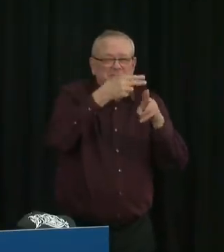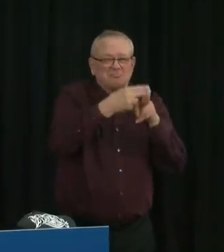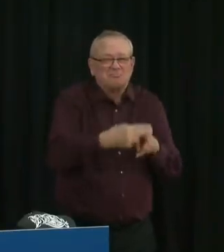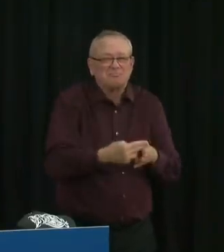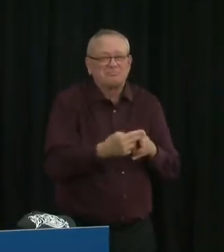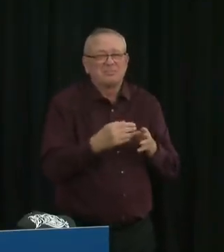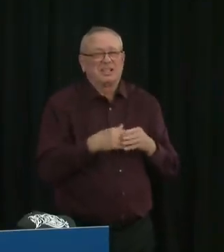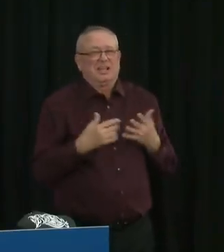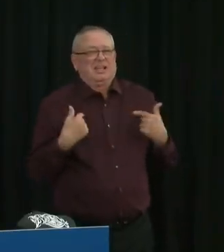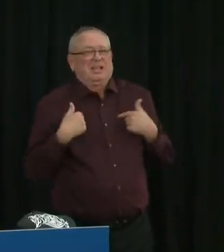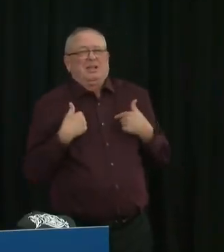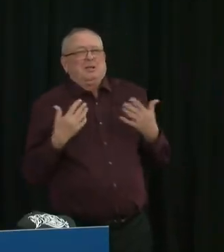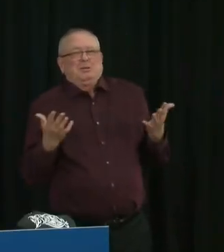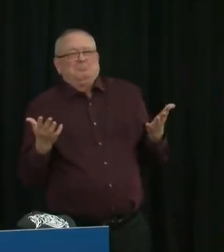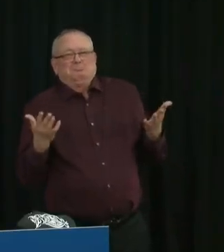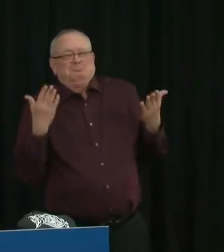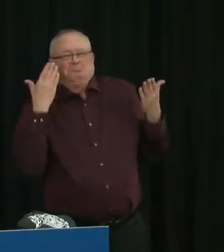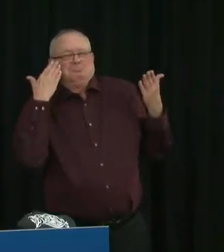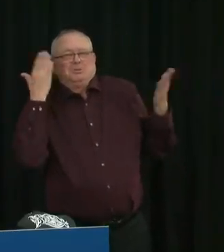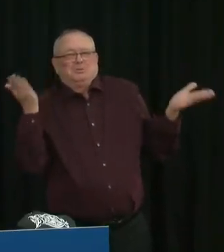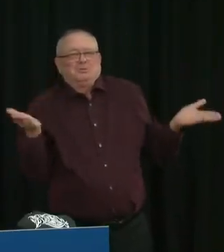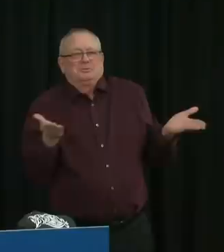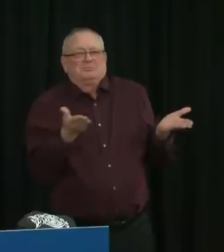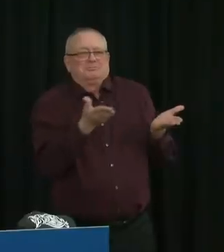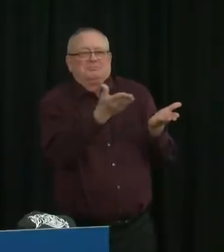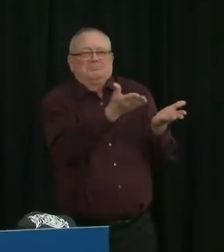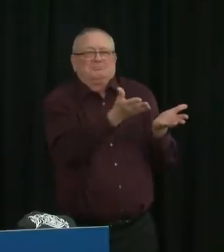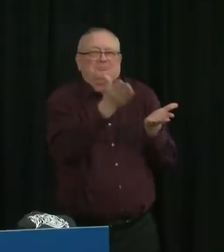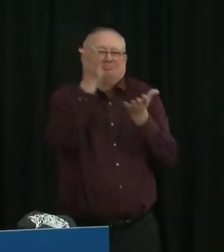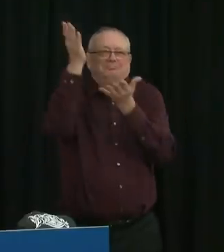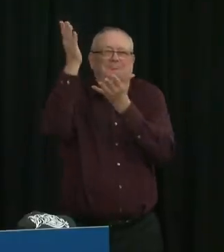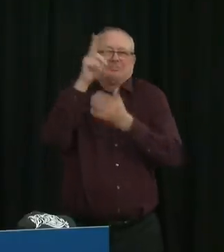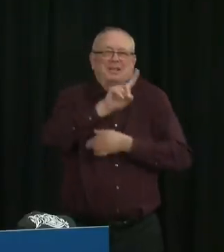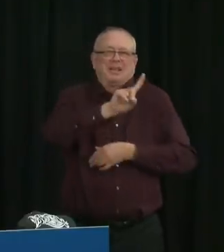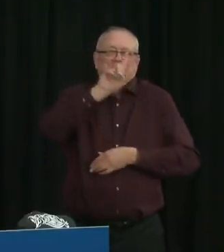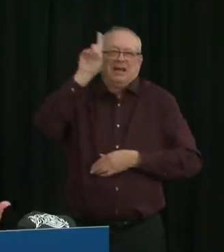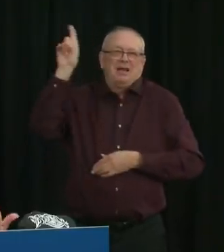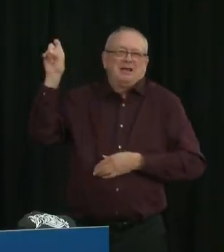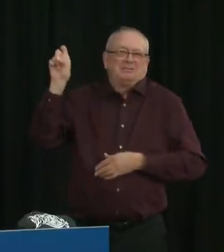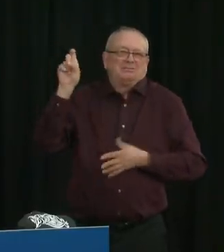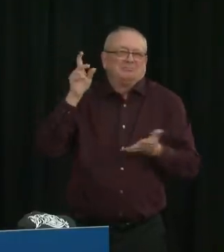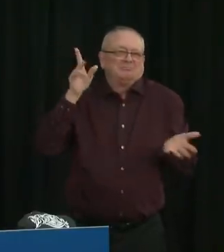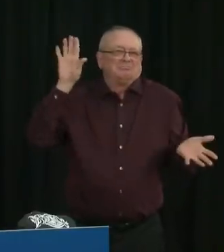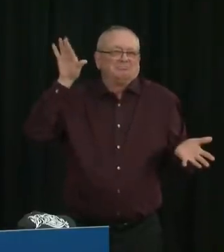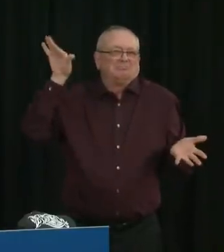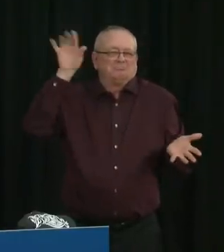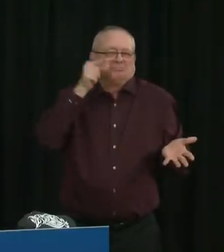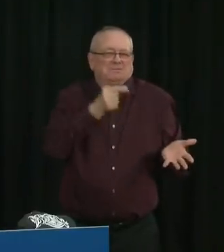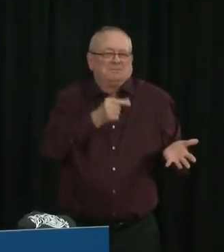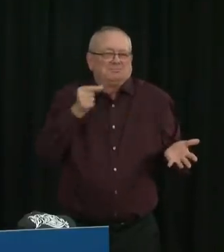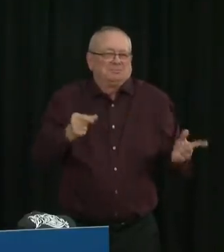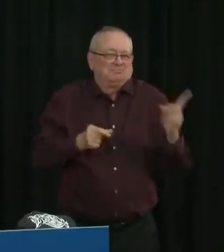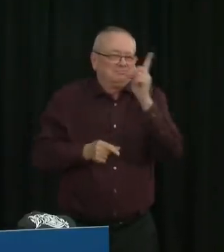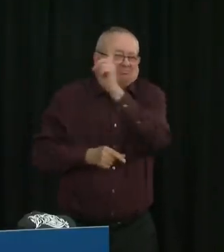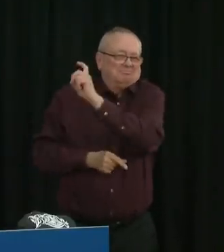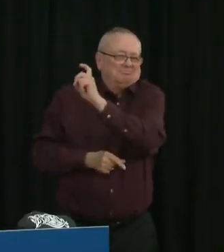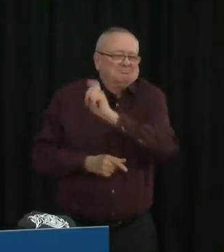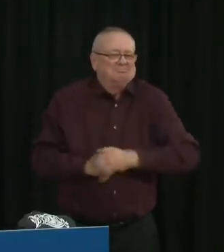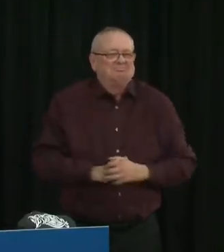that's not something that I have access to so perhaps that would be a question, again, best put back to government.